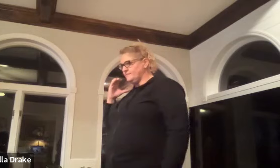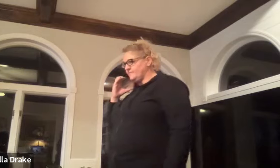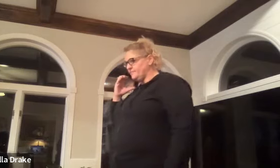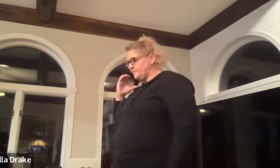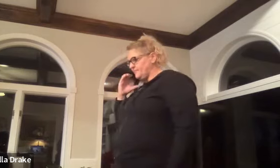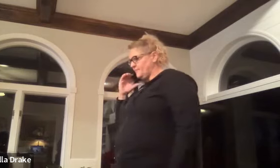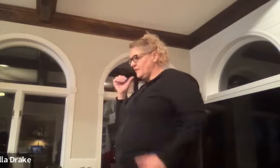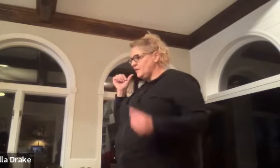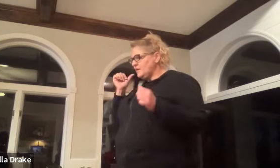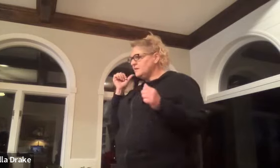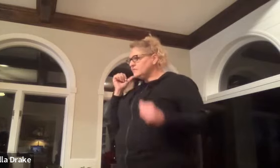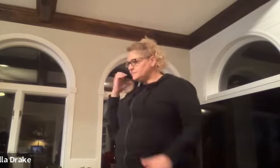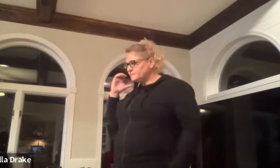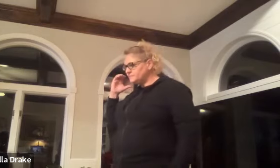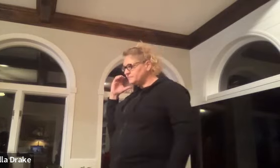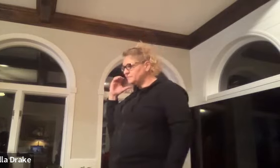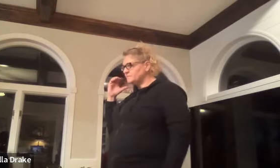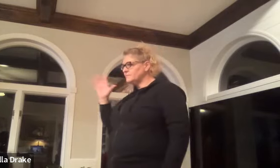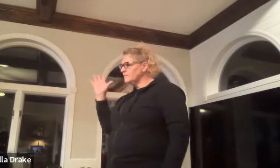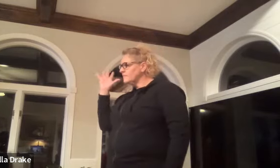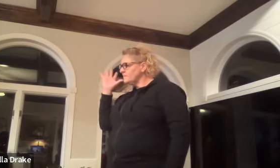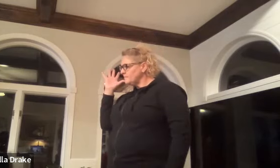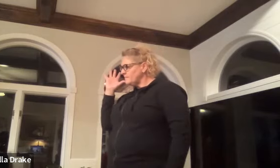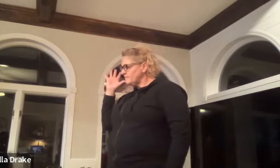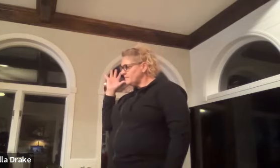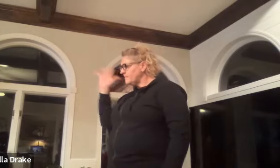girl cousin so dad